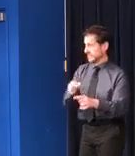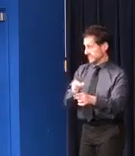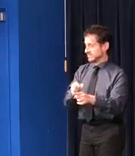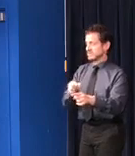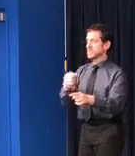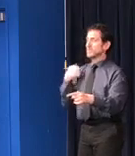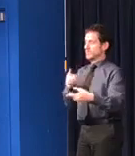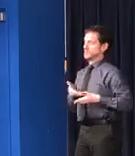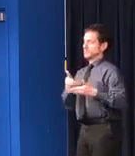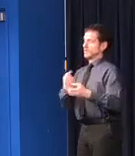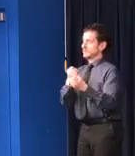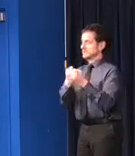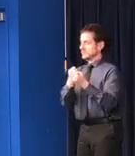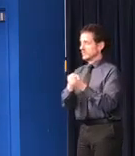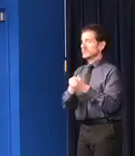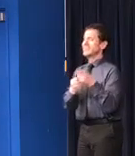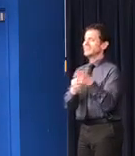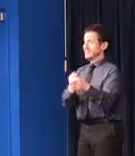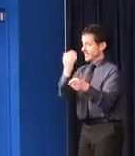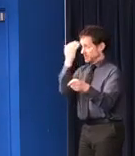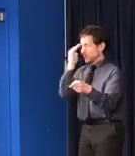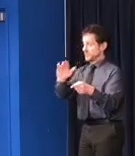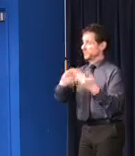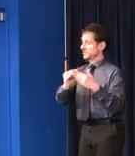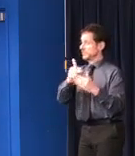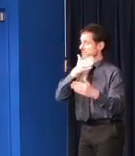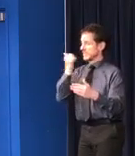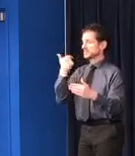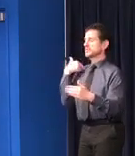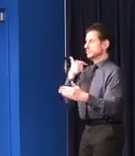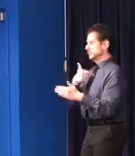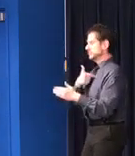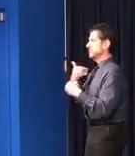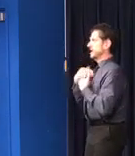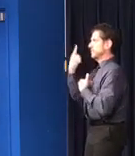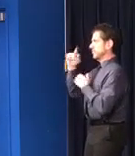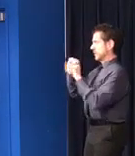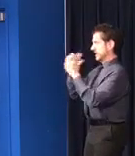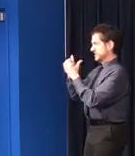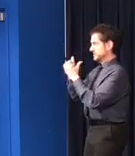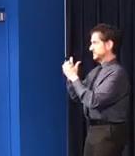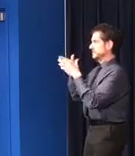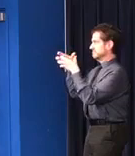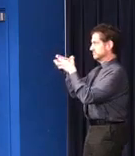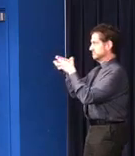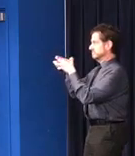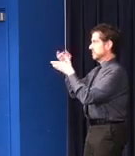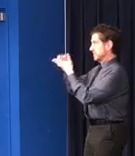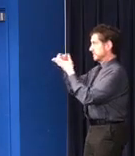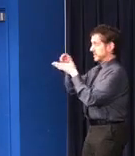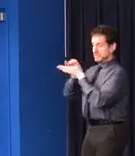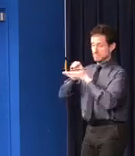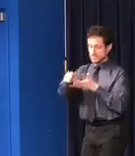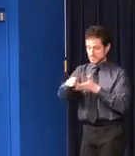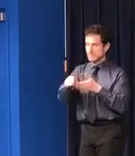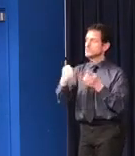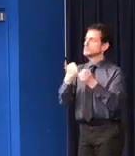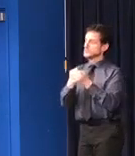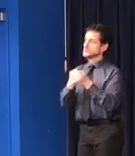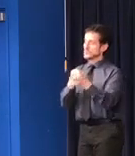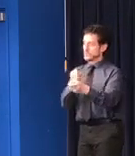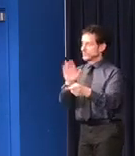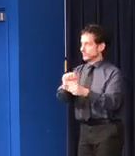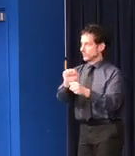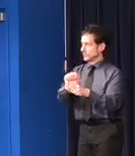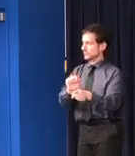assets the best. So we are deploying funds through one fiscal administrative agent to support their work. We are pleased to be